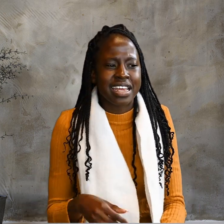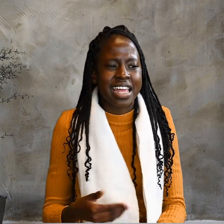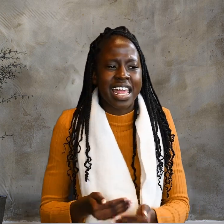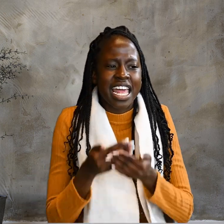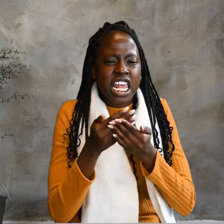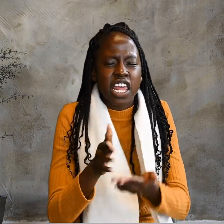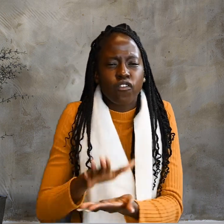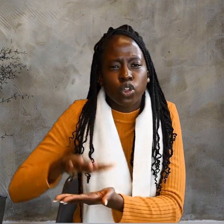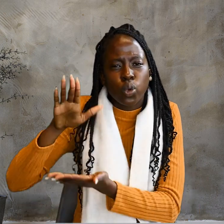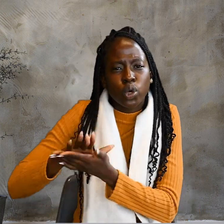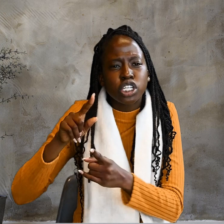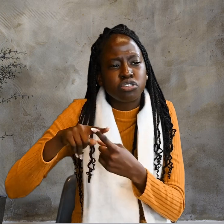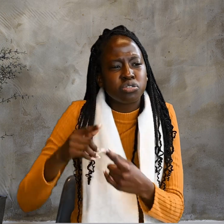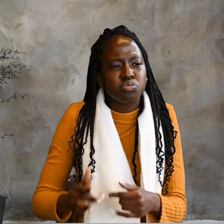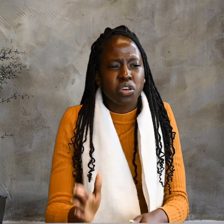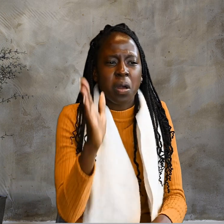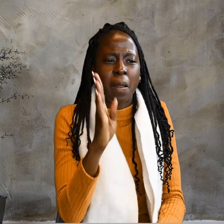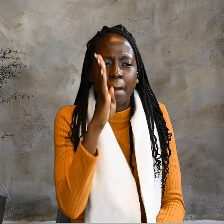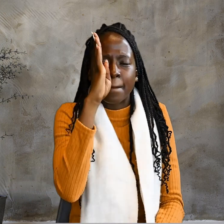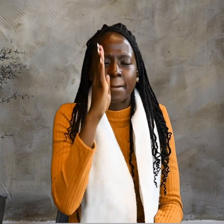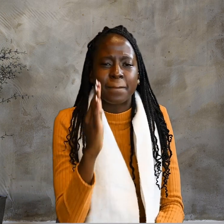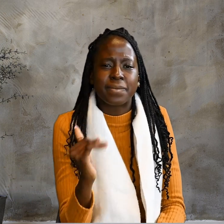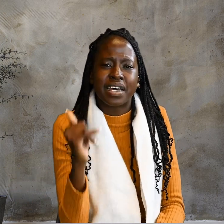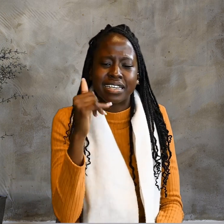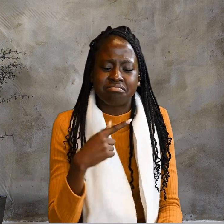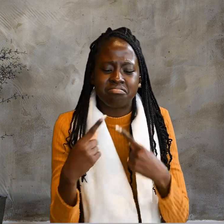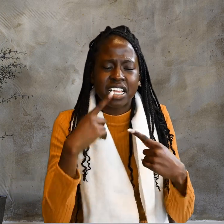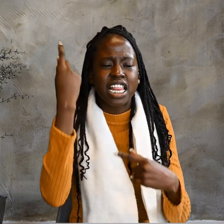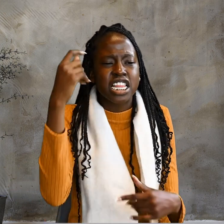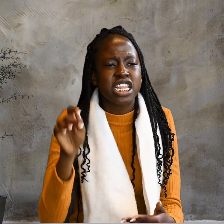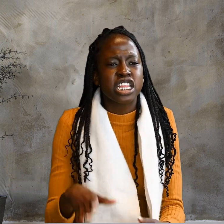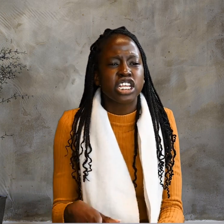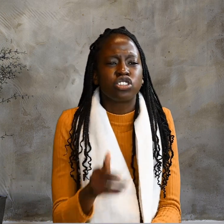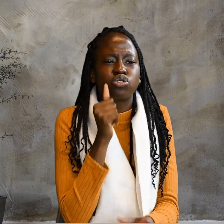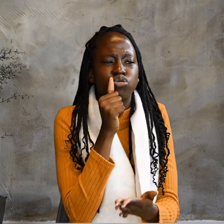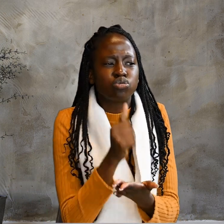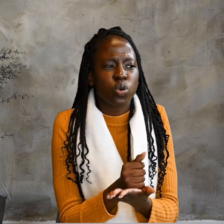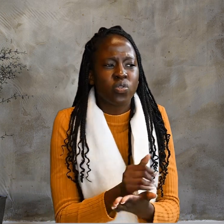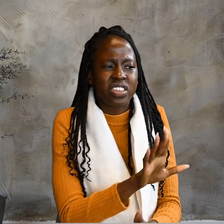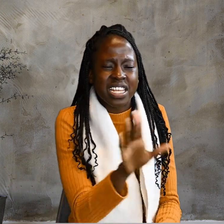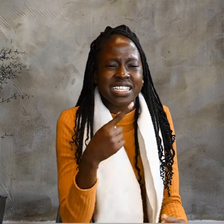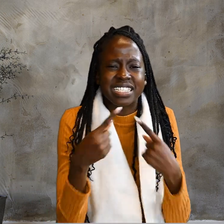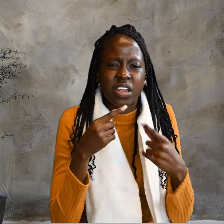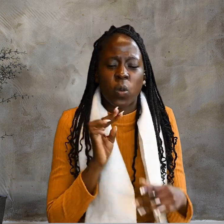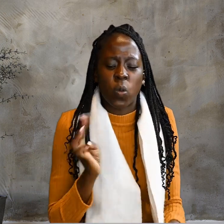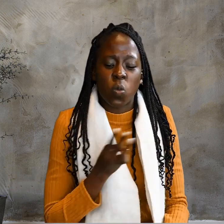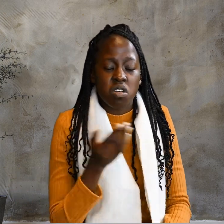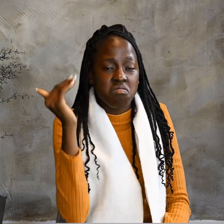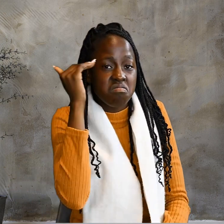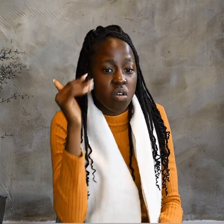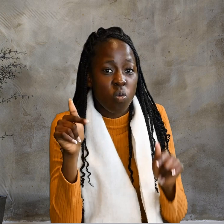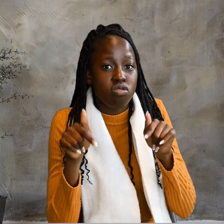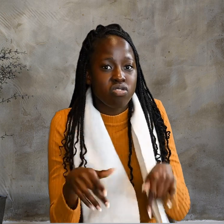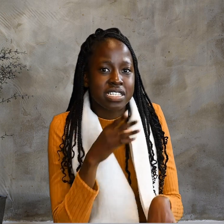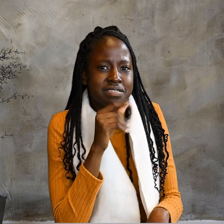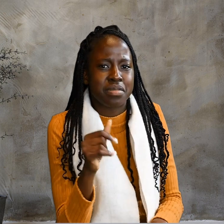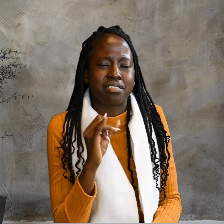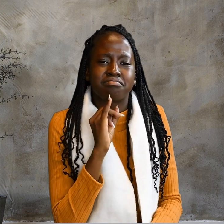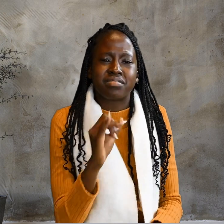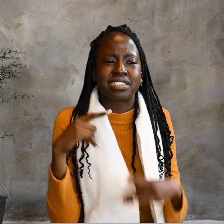God by telling the truth, they said. We know this man is a sinner. He replied,